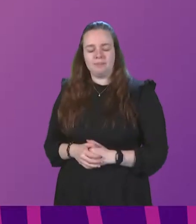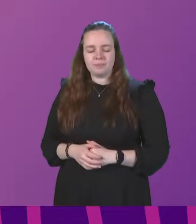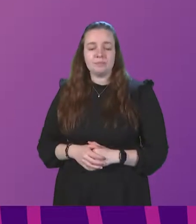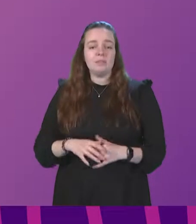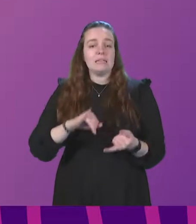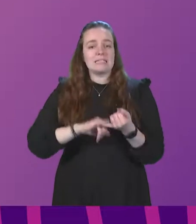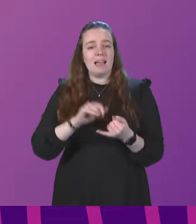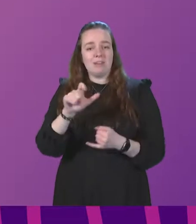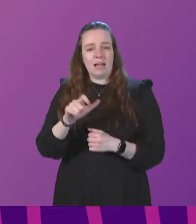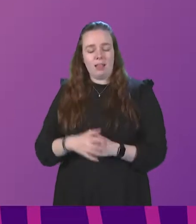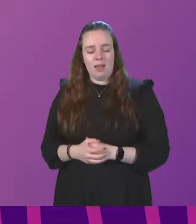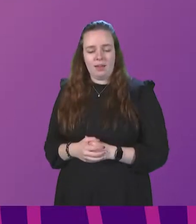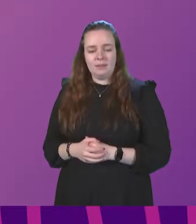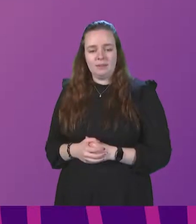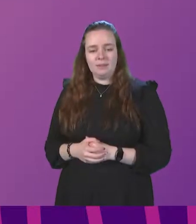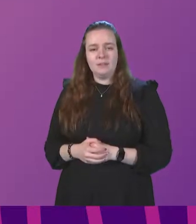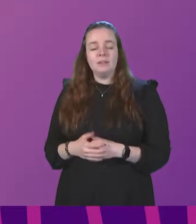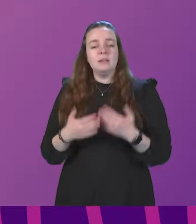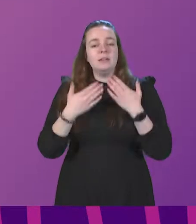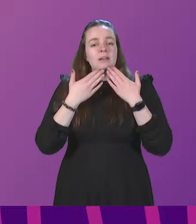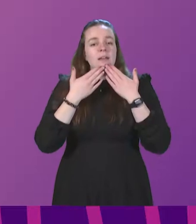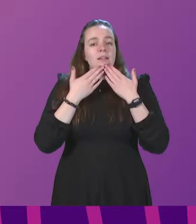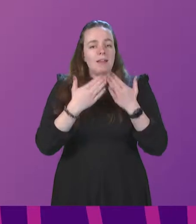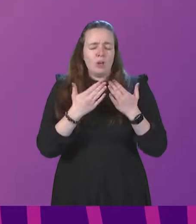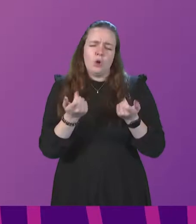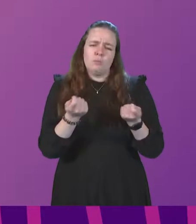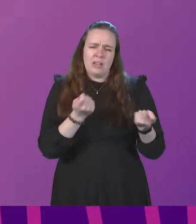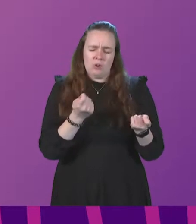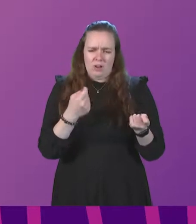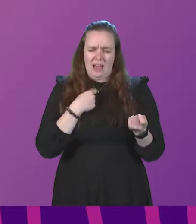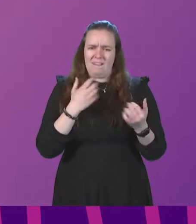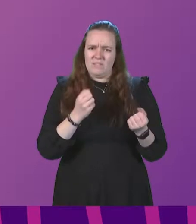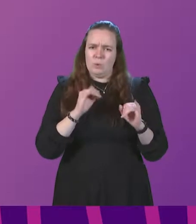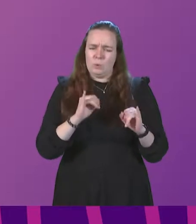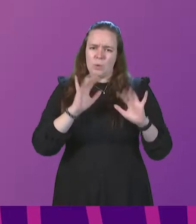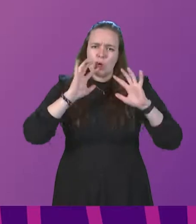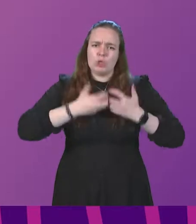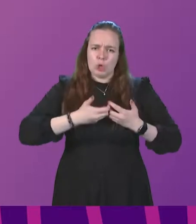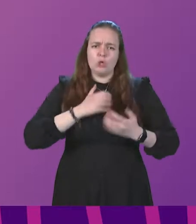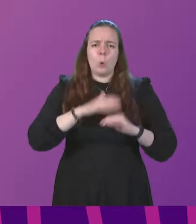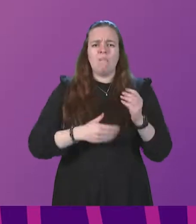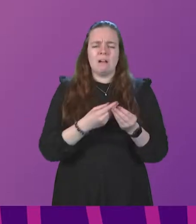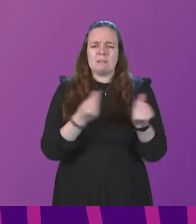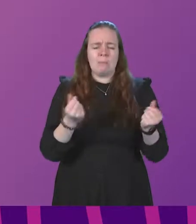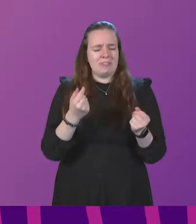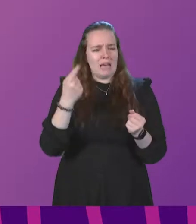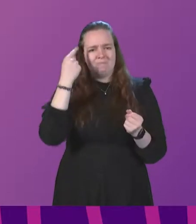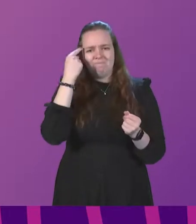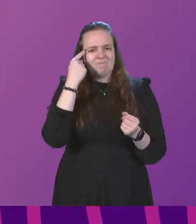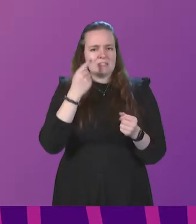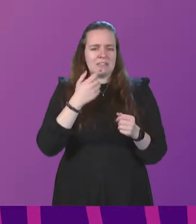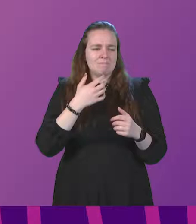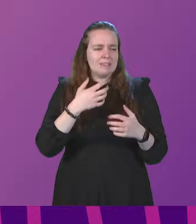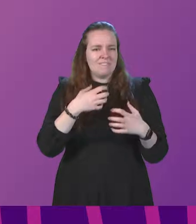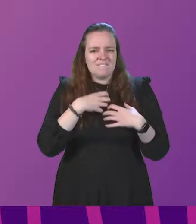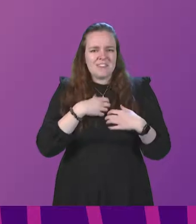Callaghan. Thank you. President and Officer, I've got some very grave concerns about some of the nonsense scaremongering that's been happening in